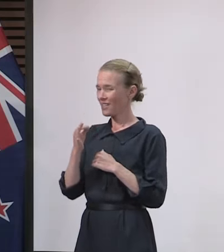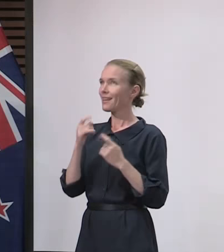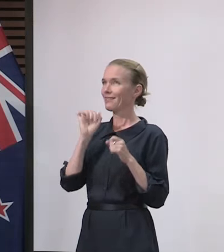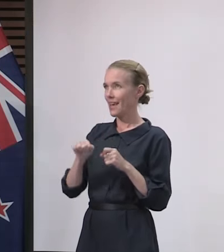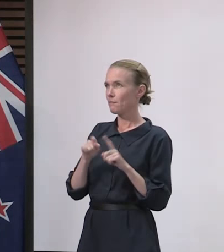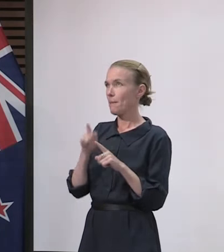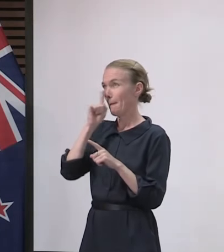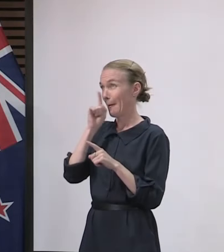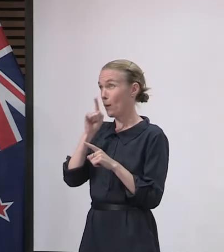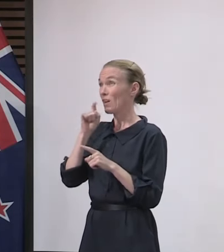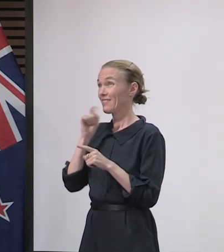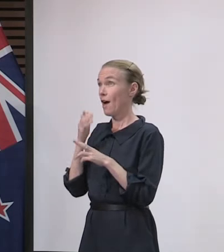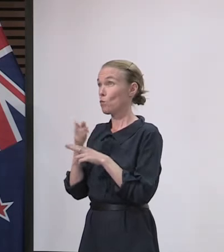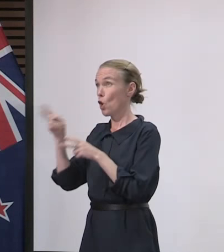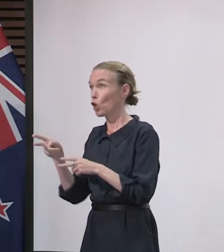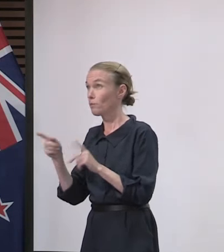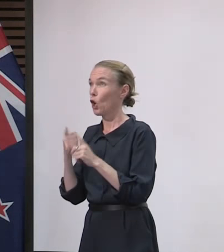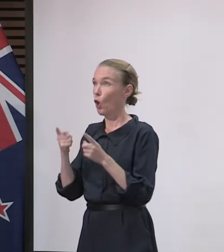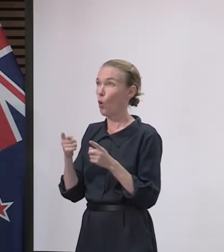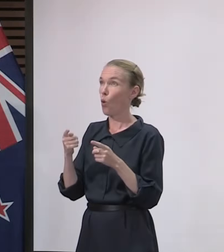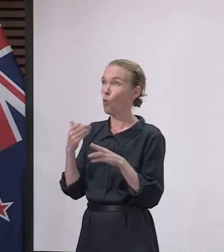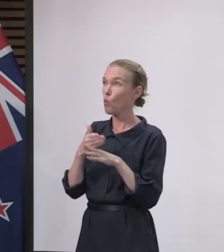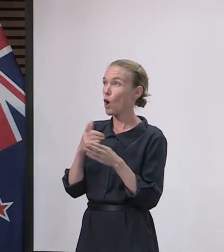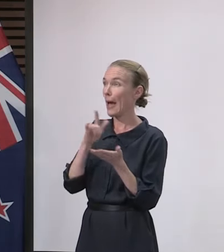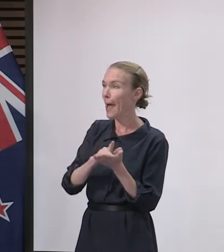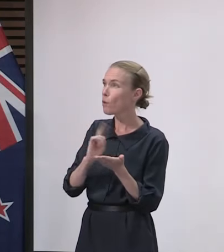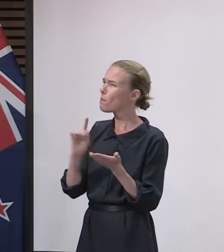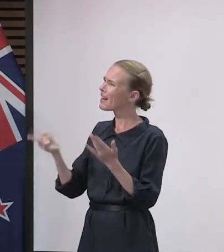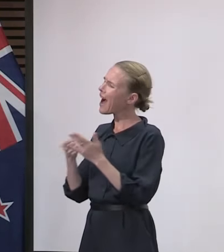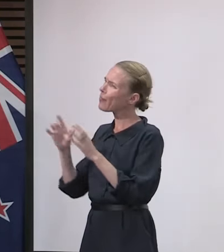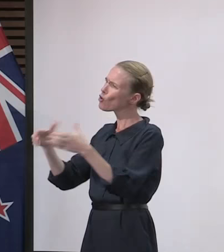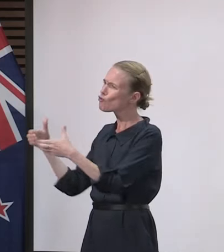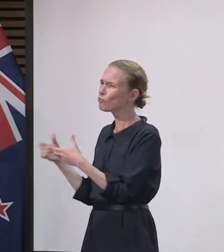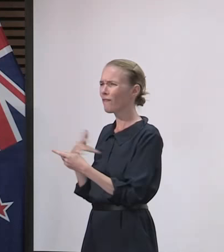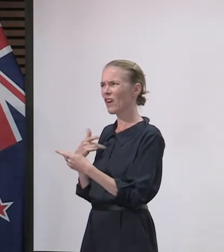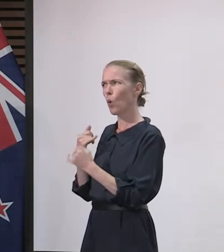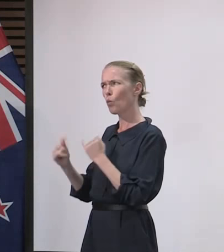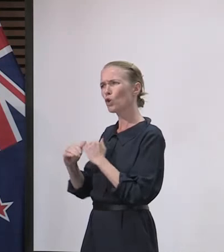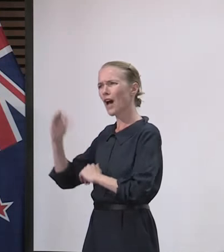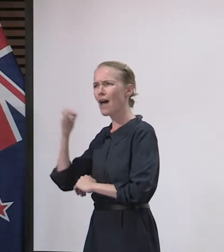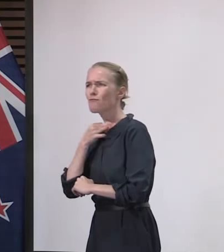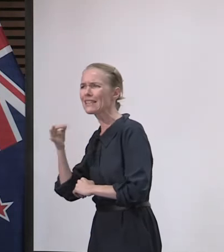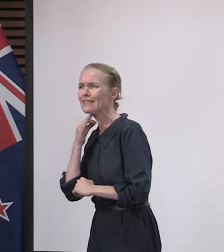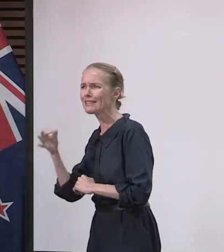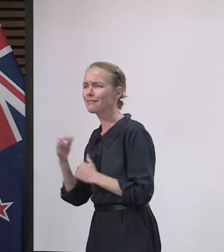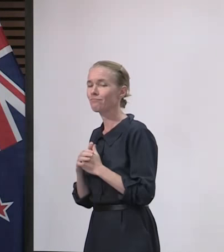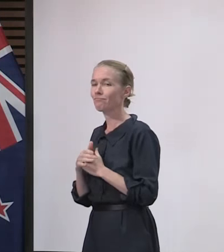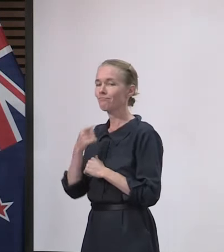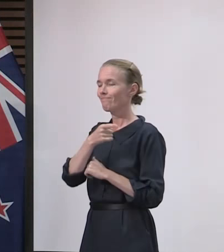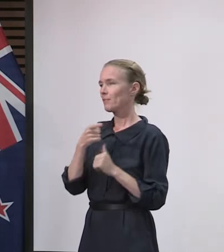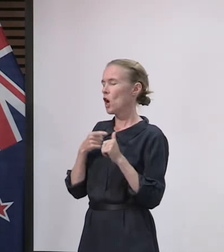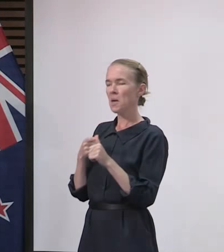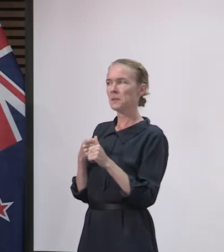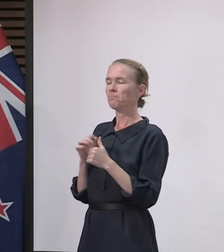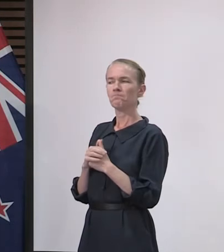more high risk? Not necessarily, if we're in a situation where we're very confident there isn't virus circulating out in the